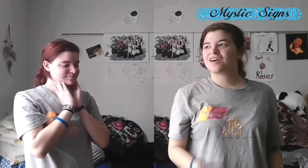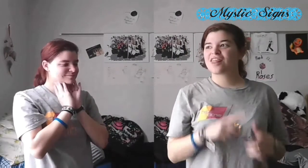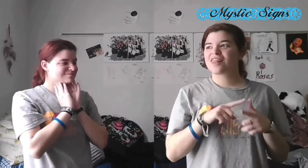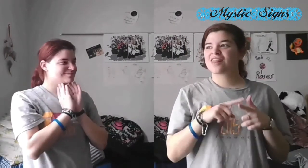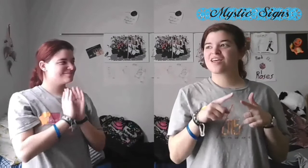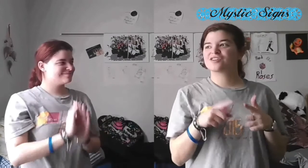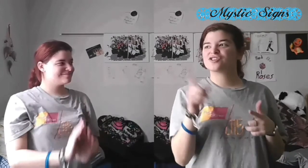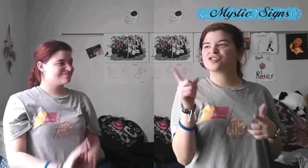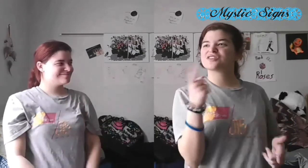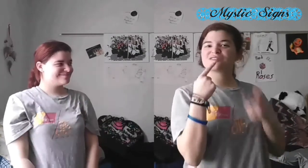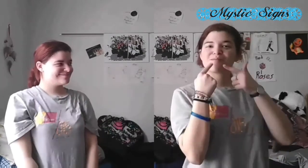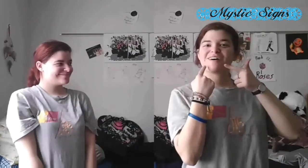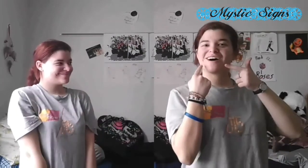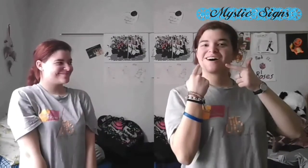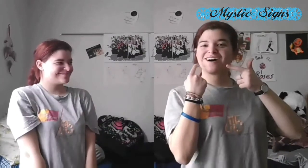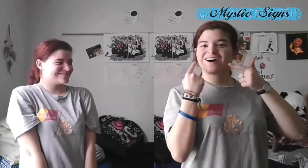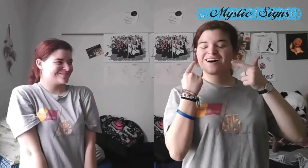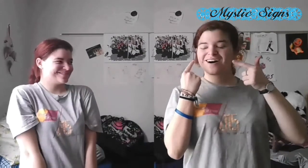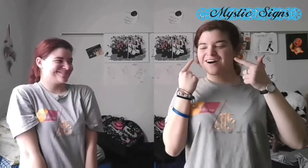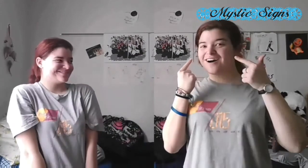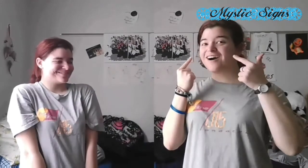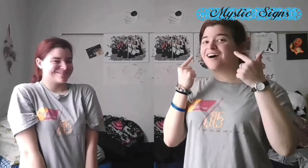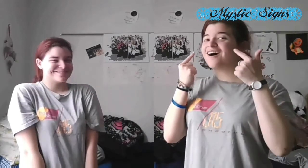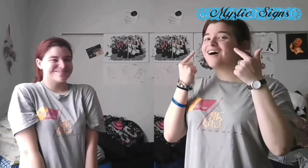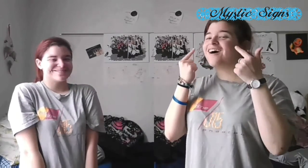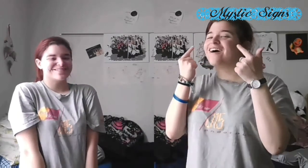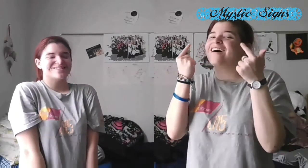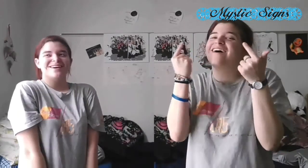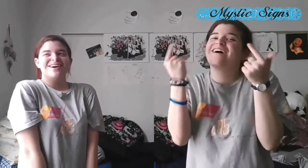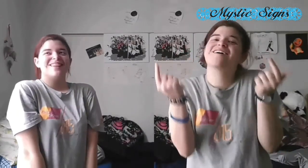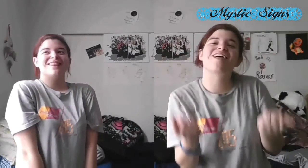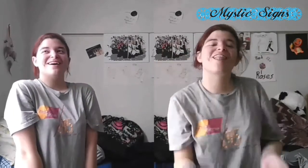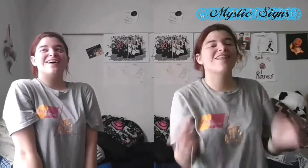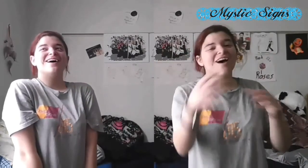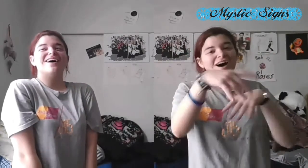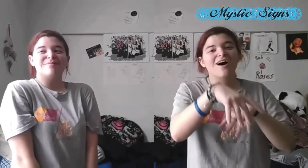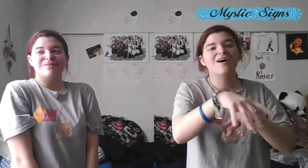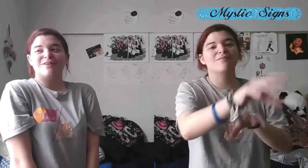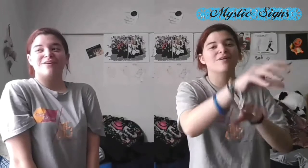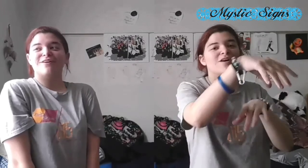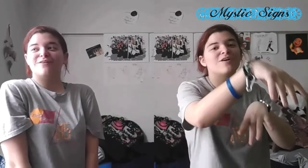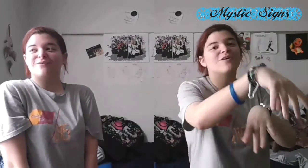then she smiled, the parade